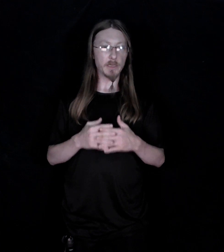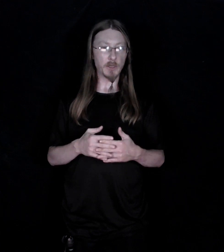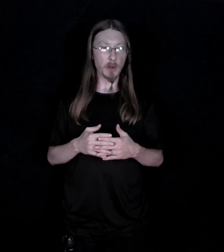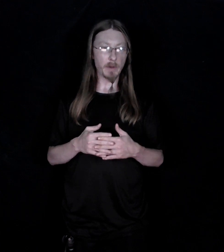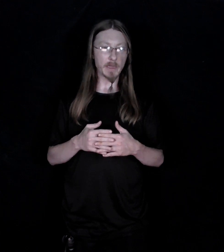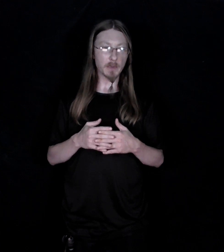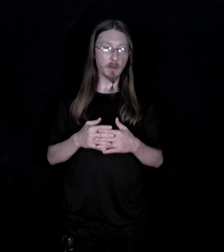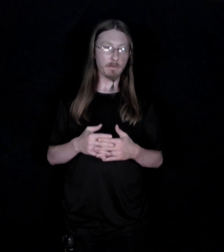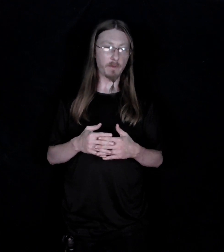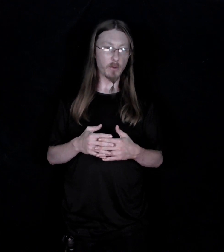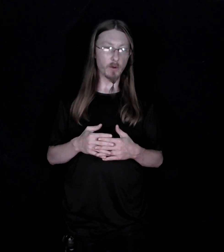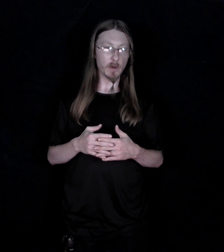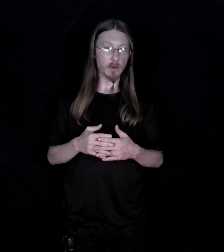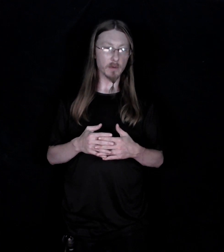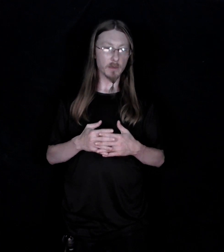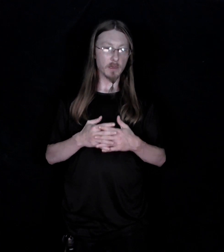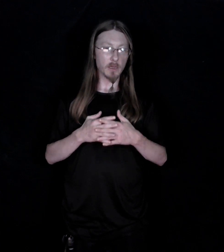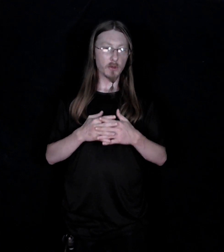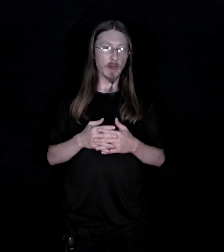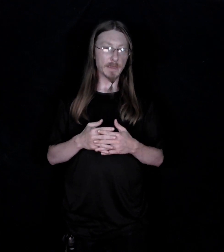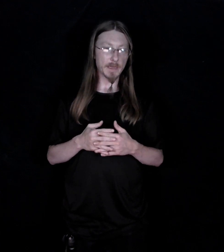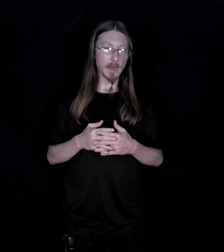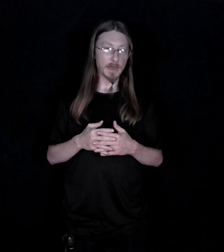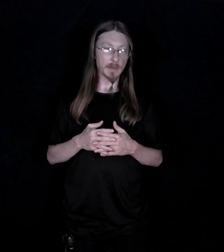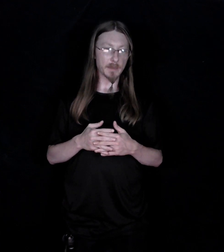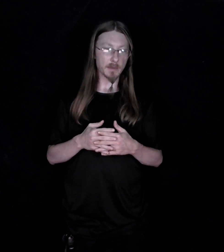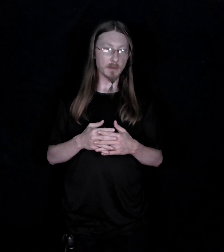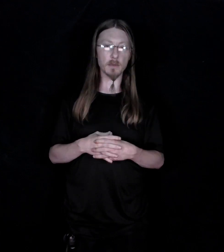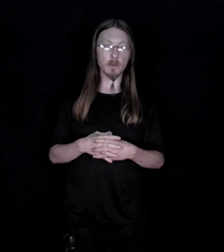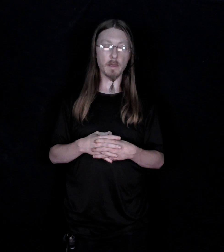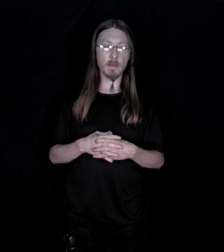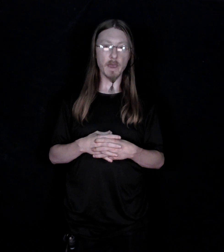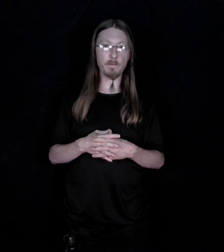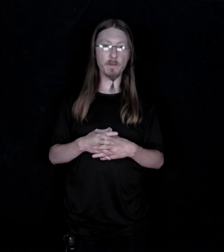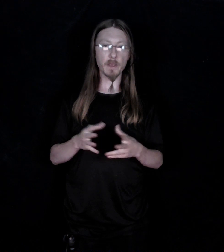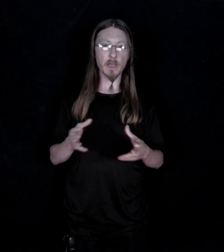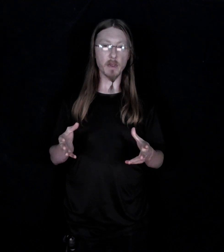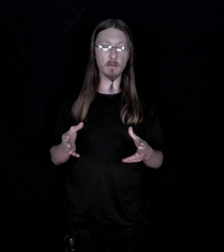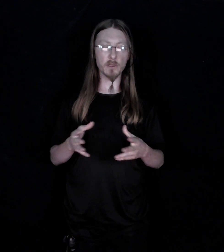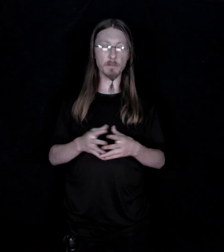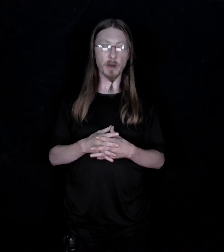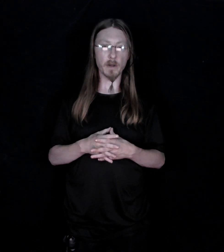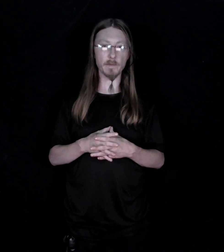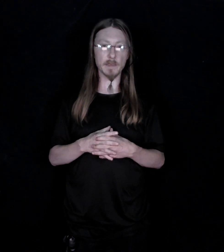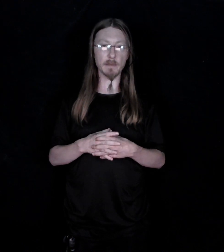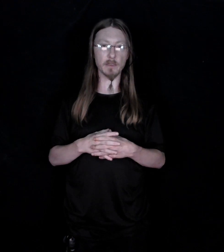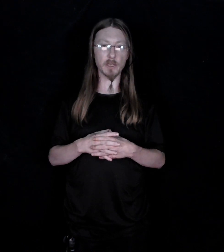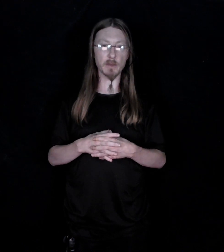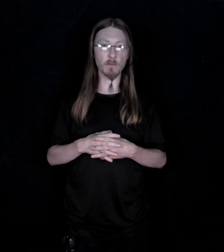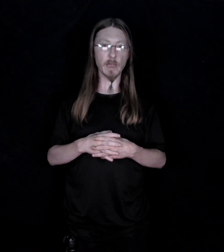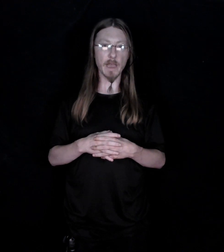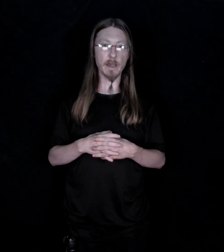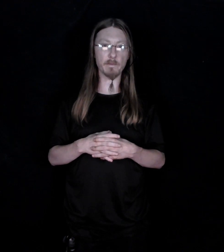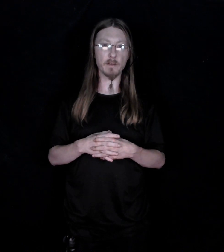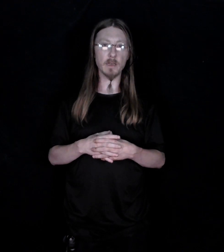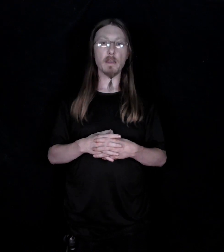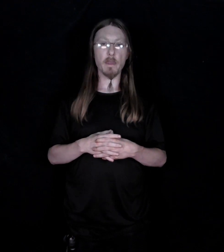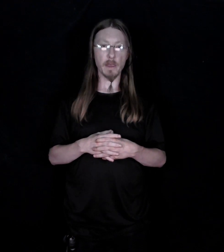determinism and free will. Transcendence. Then for the conclusion part of the syllogism we have the